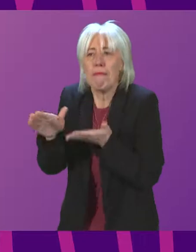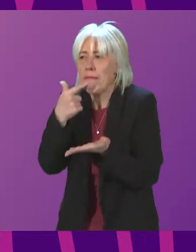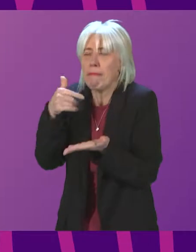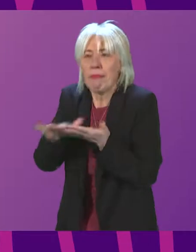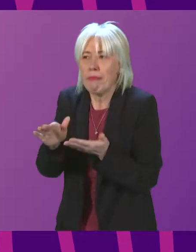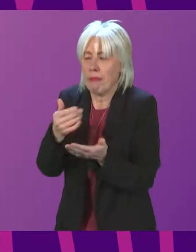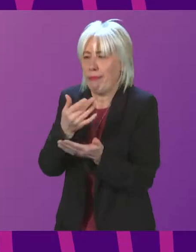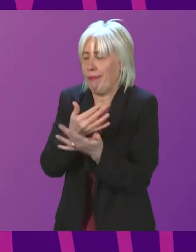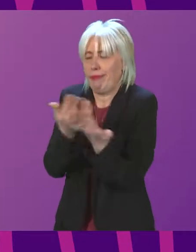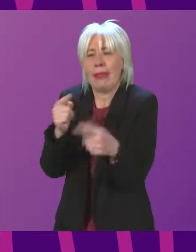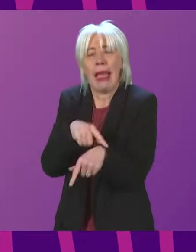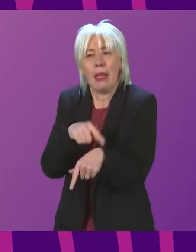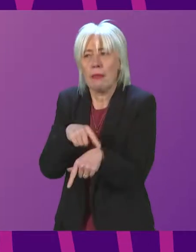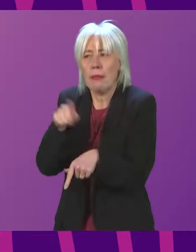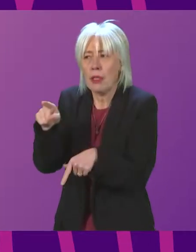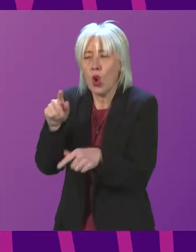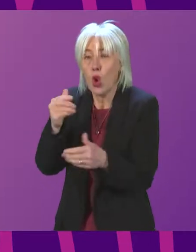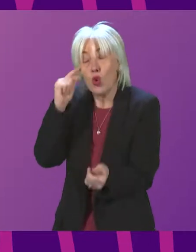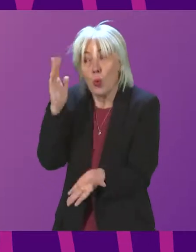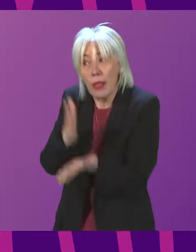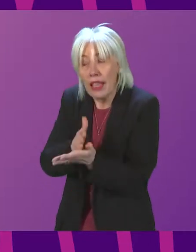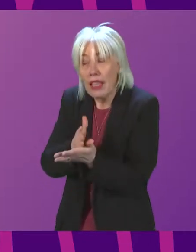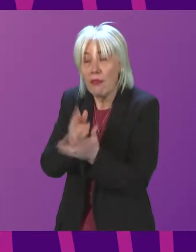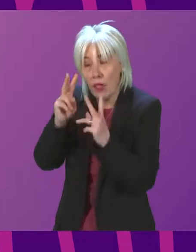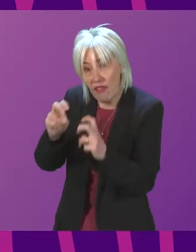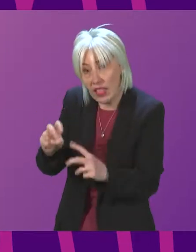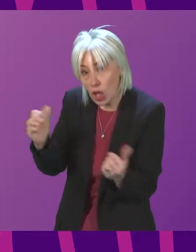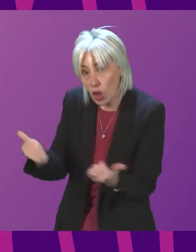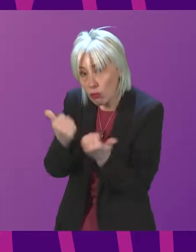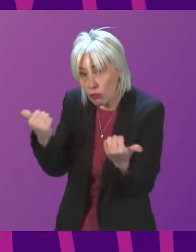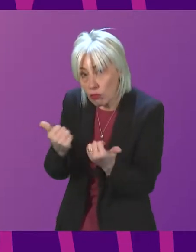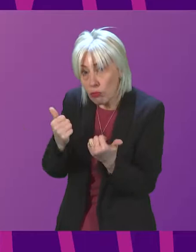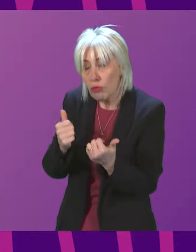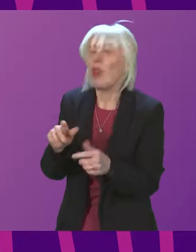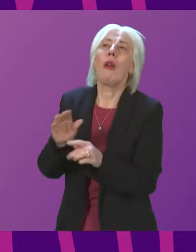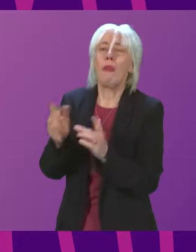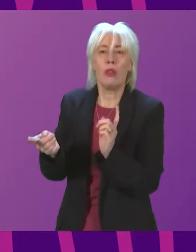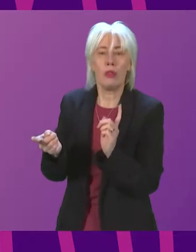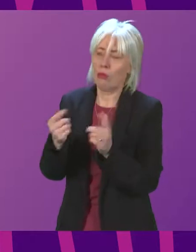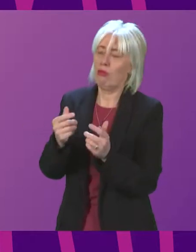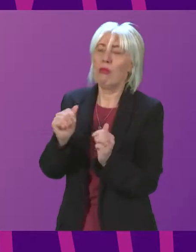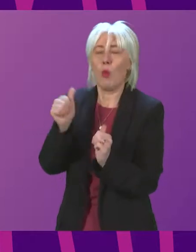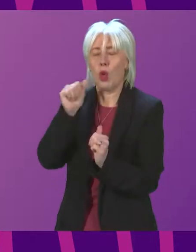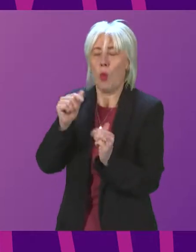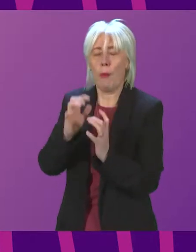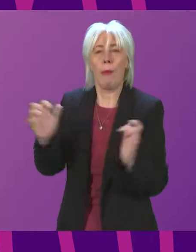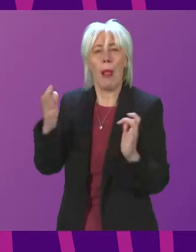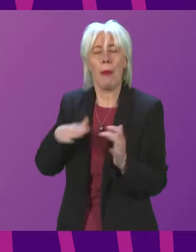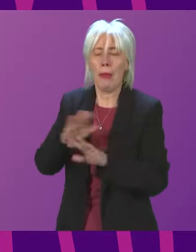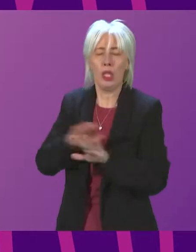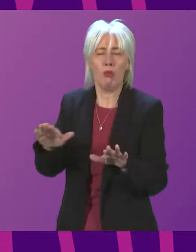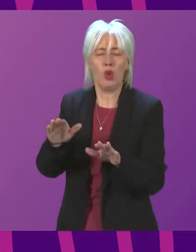whether you believe this investigation's conclusion is satisfactory in addressing the disrespect Parliament suffered from this leak.